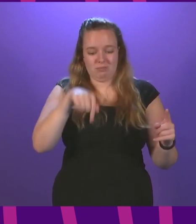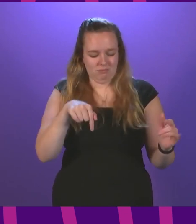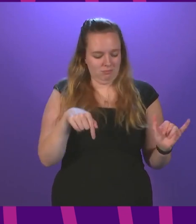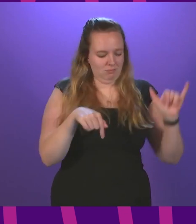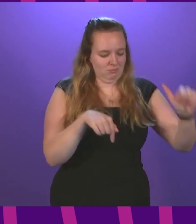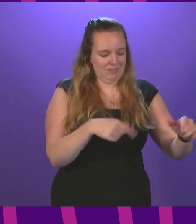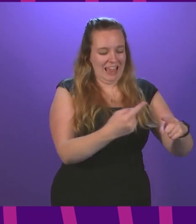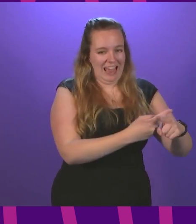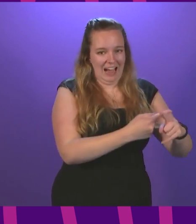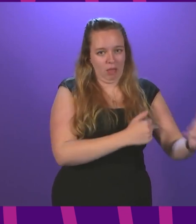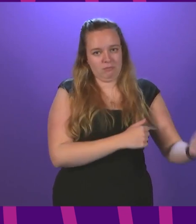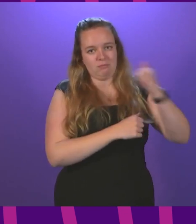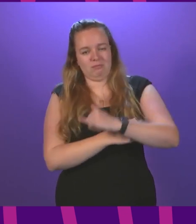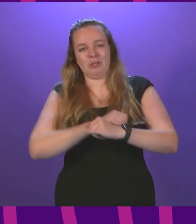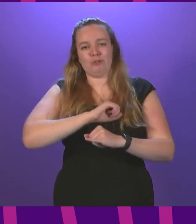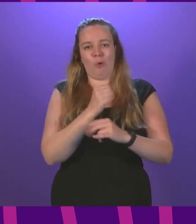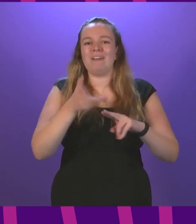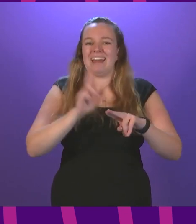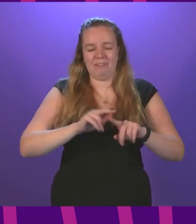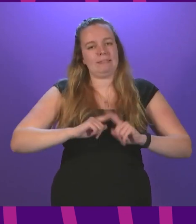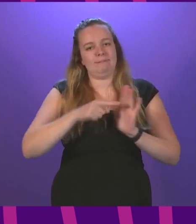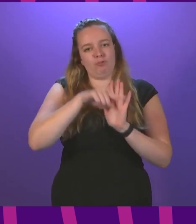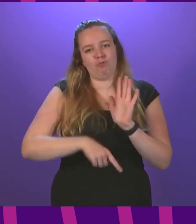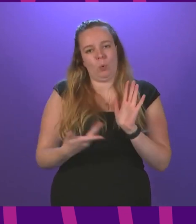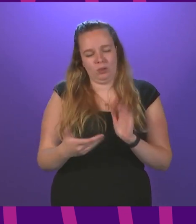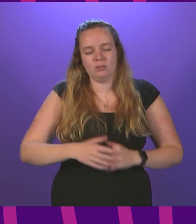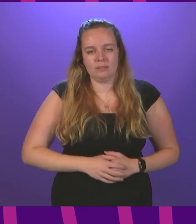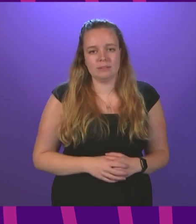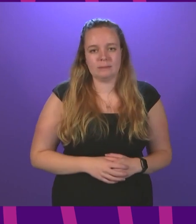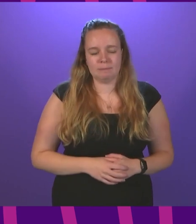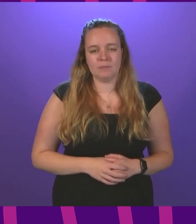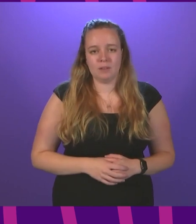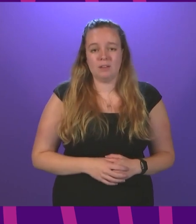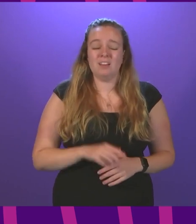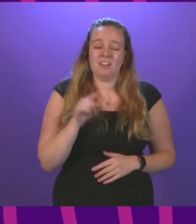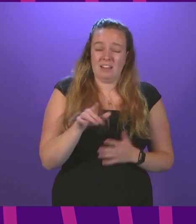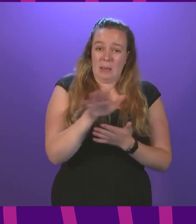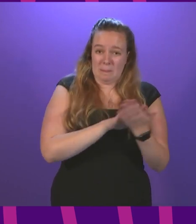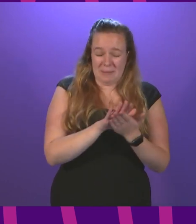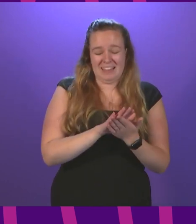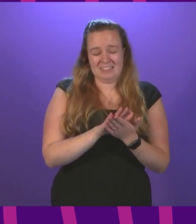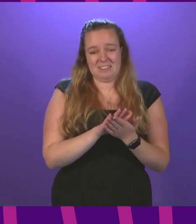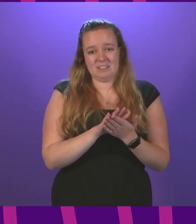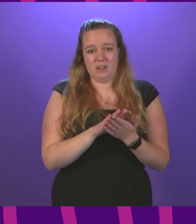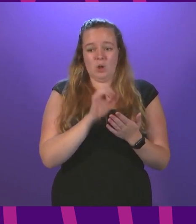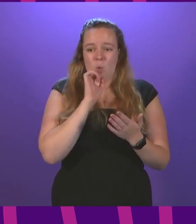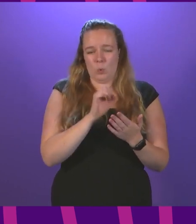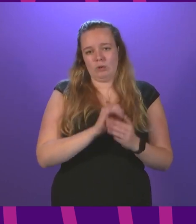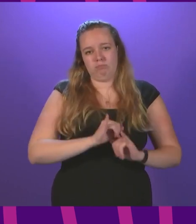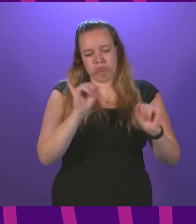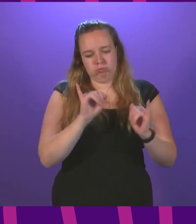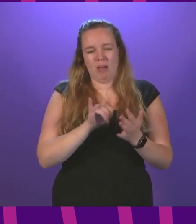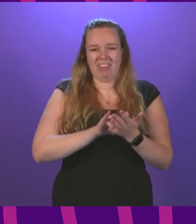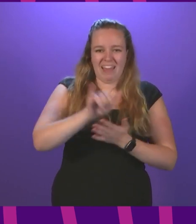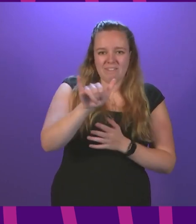airports based in England if different rules are in place for Scottish airports. And the result of this would be disadvantaged to our aviation